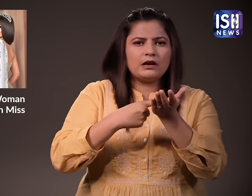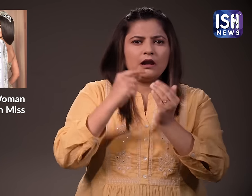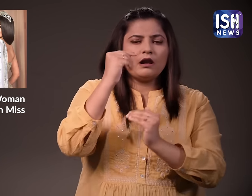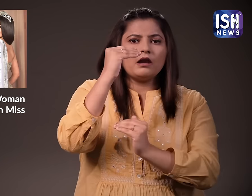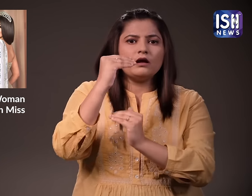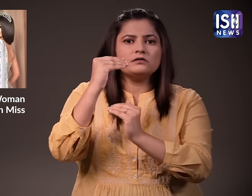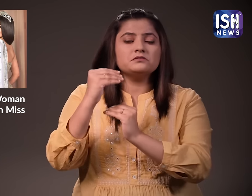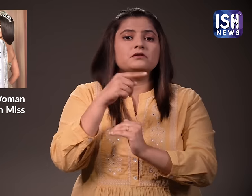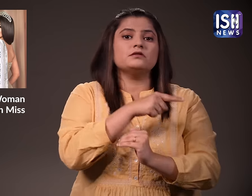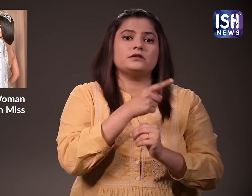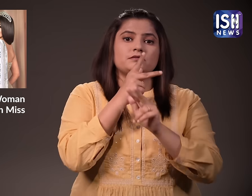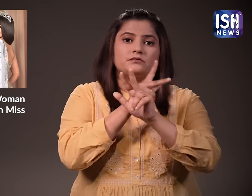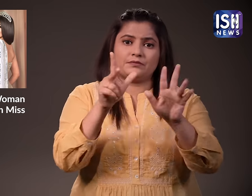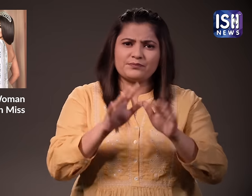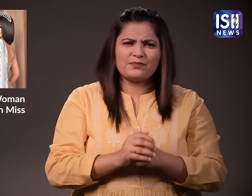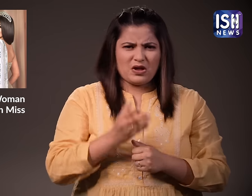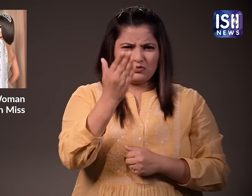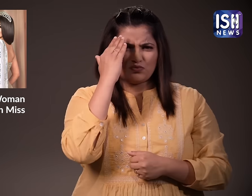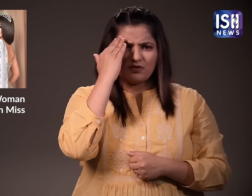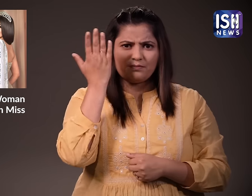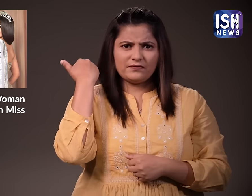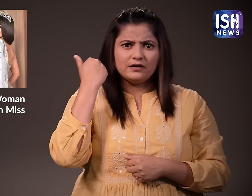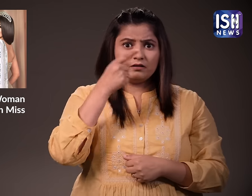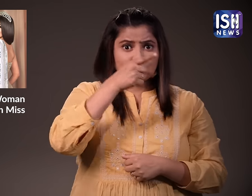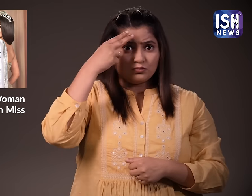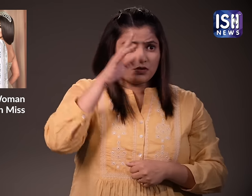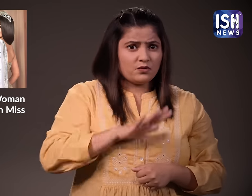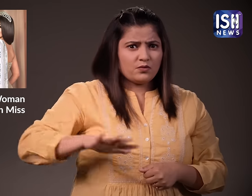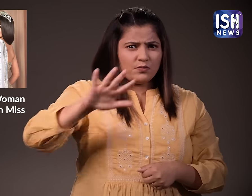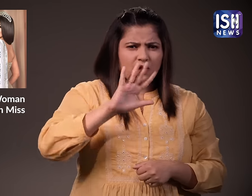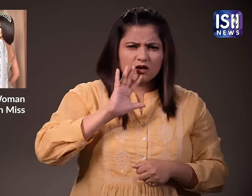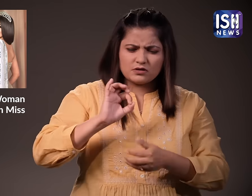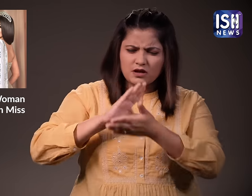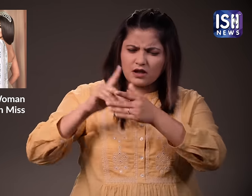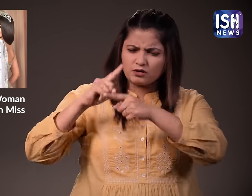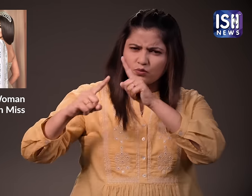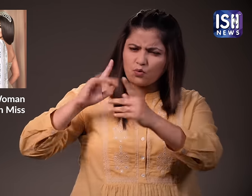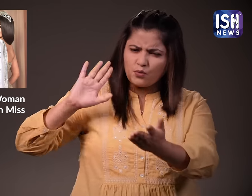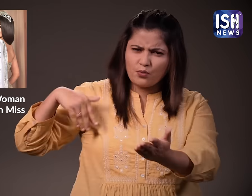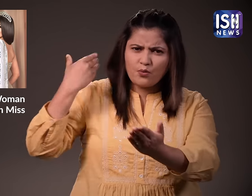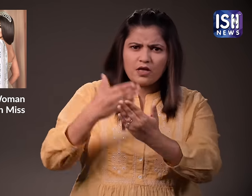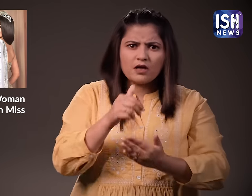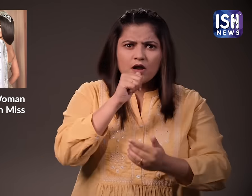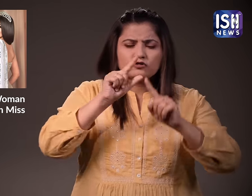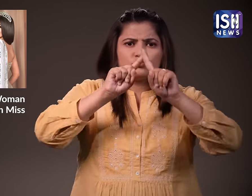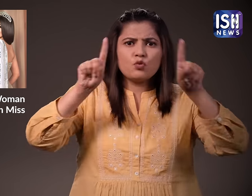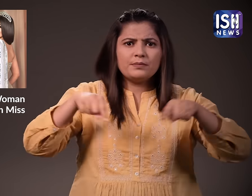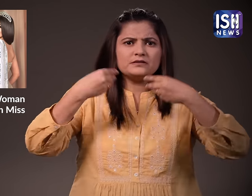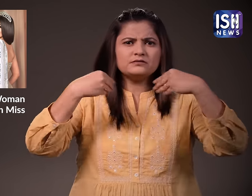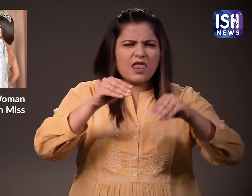and hence the rules were relaxed. Do you know that for a long time, there haven't been any alcohol shops in Saudi Arabia?